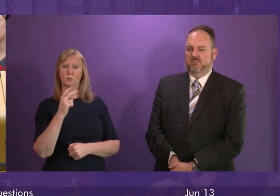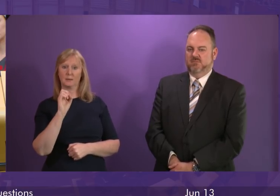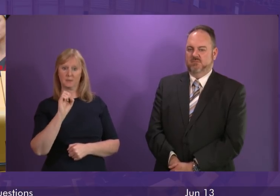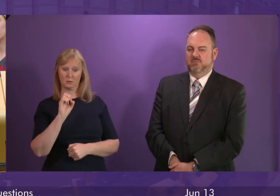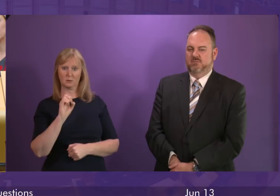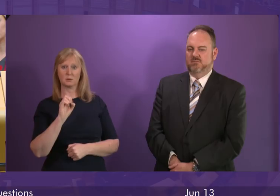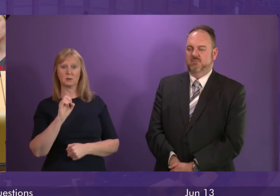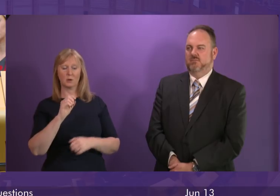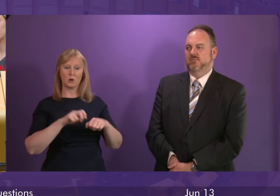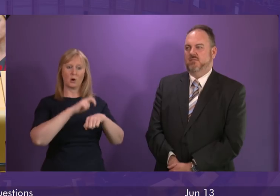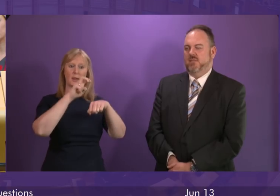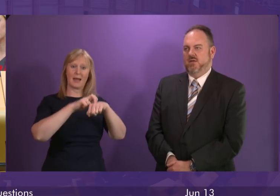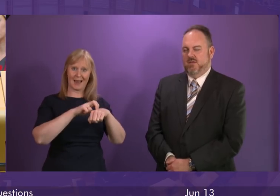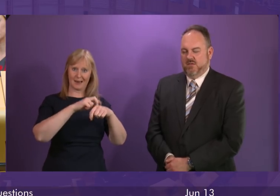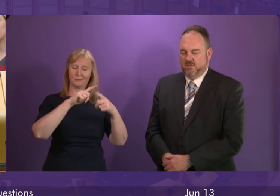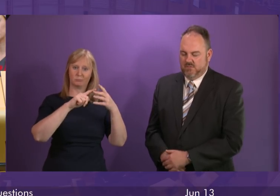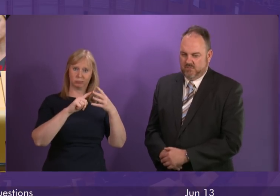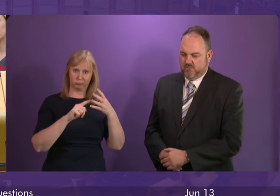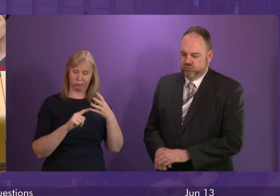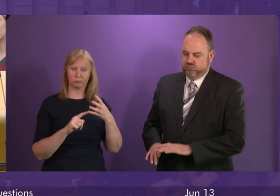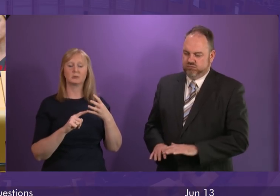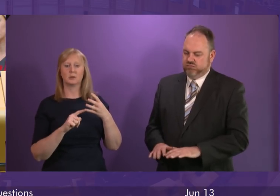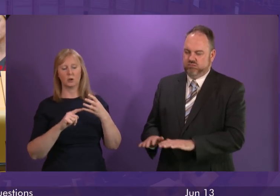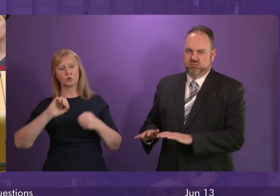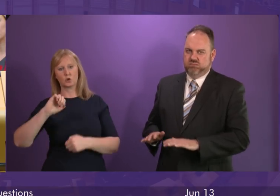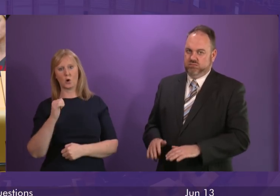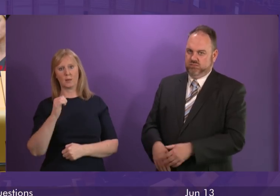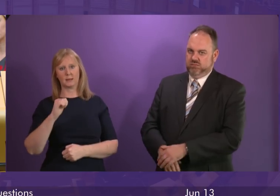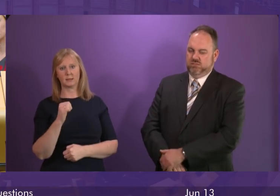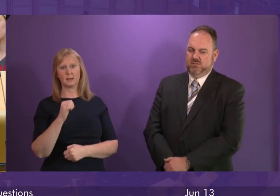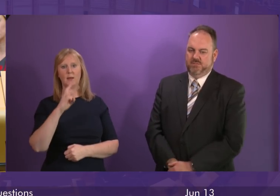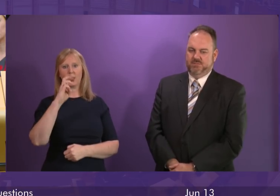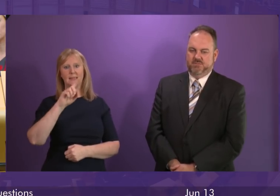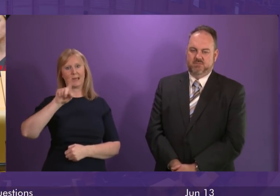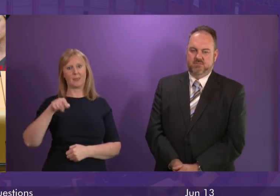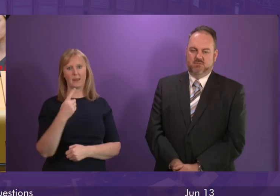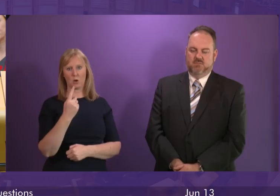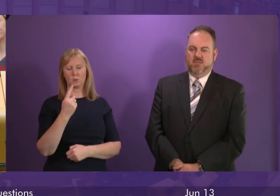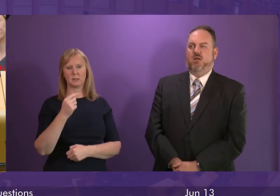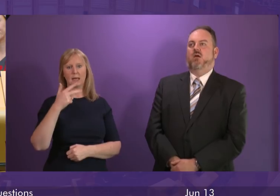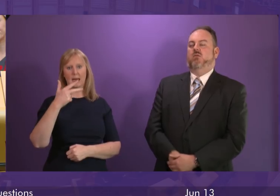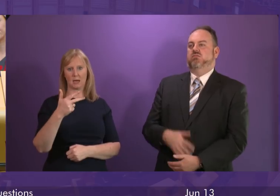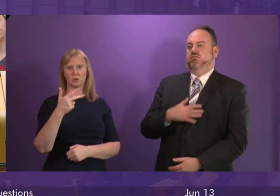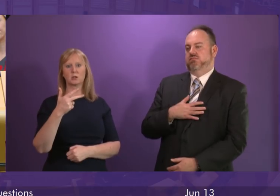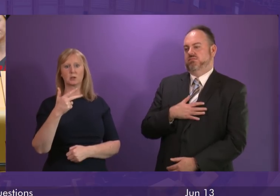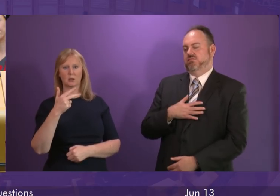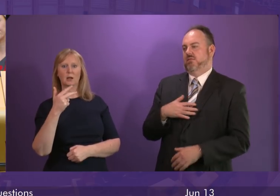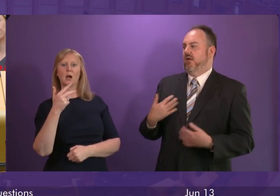Ireland £23,550 and in Scotland £13,800